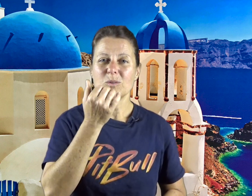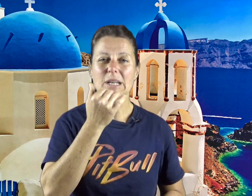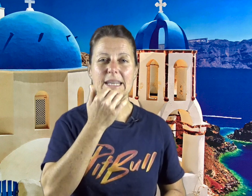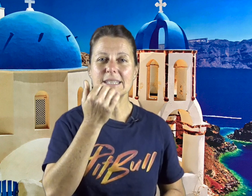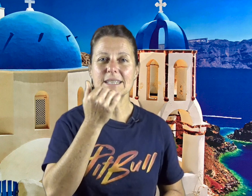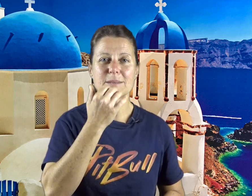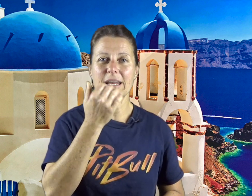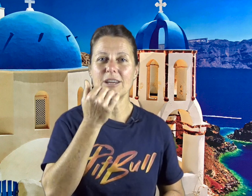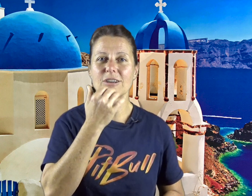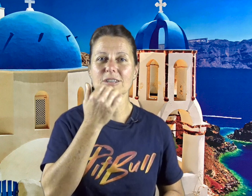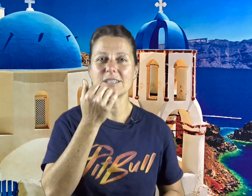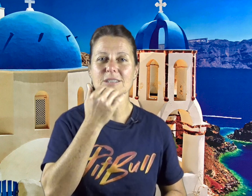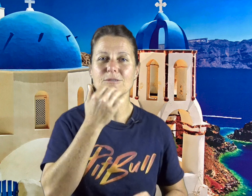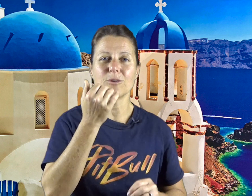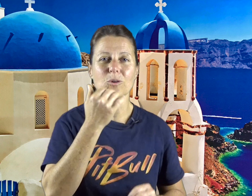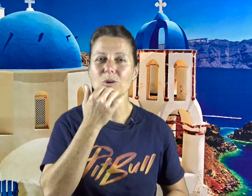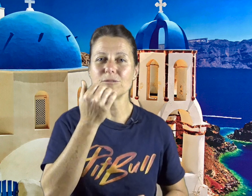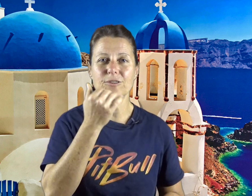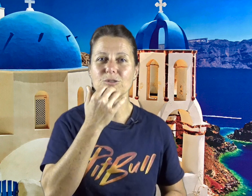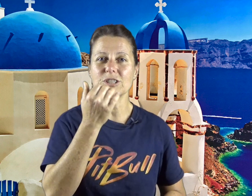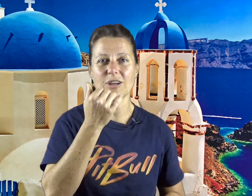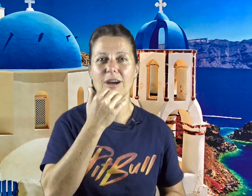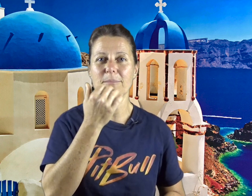releasing this money curse now. all future time.